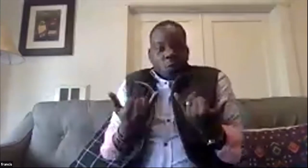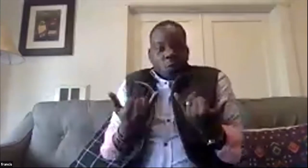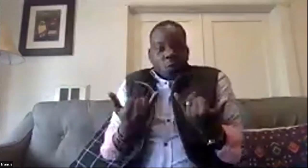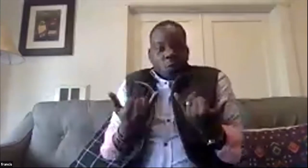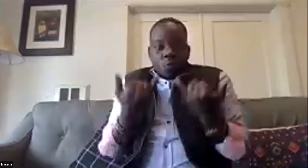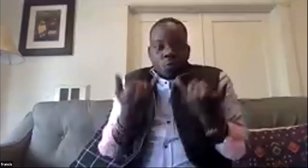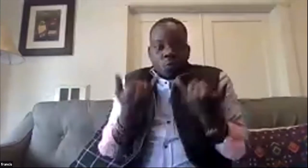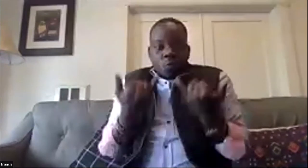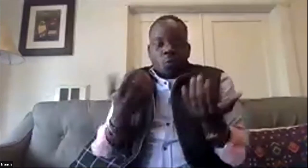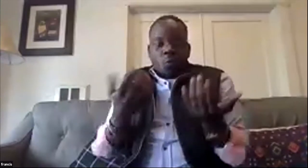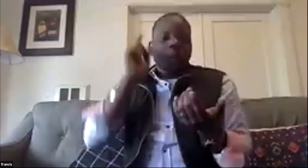he says so